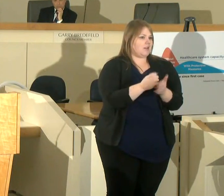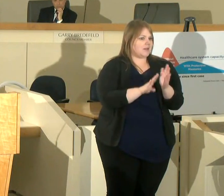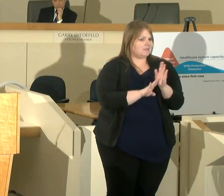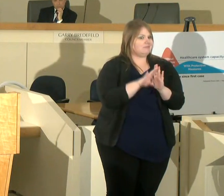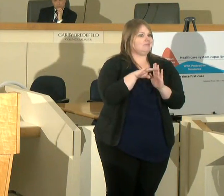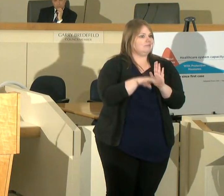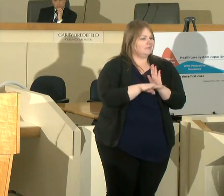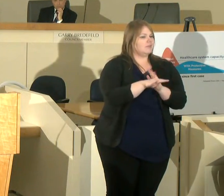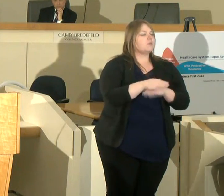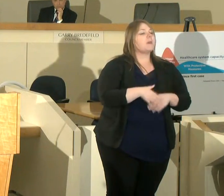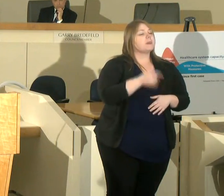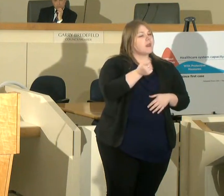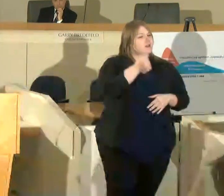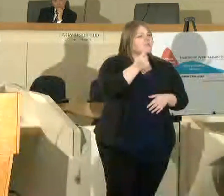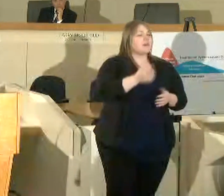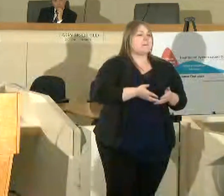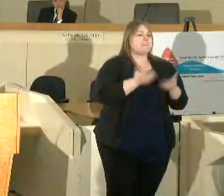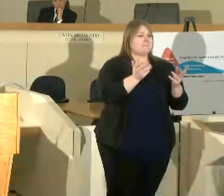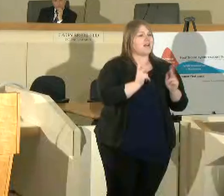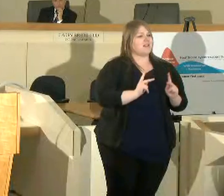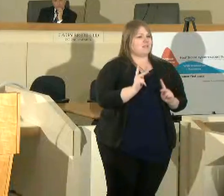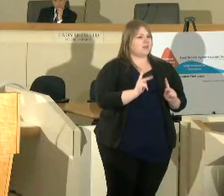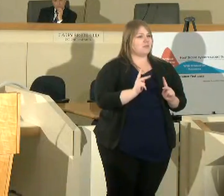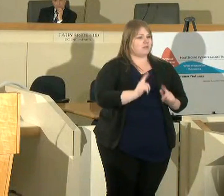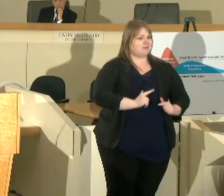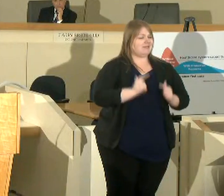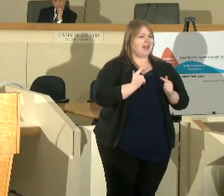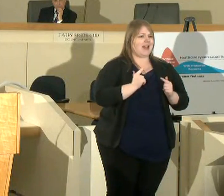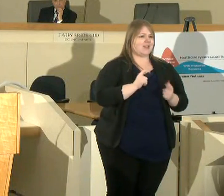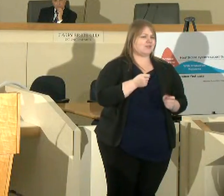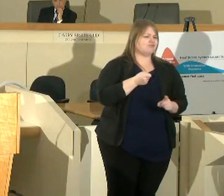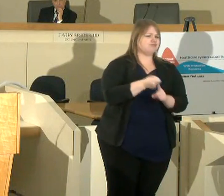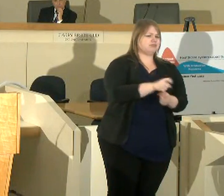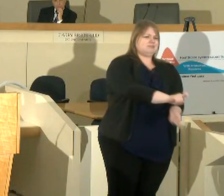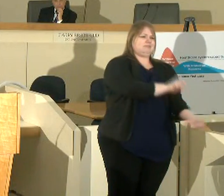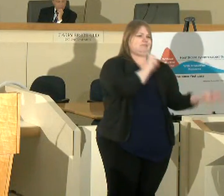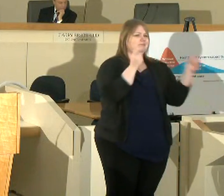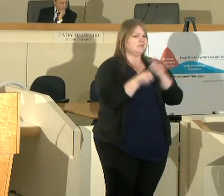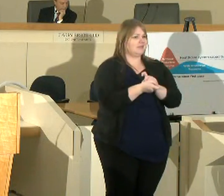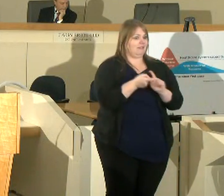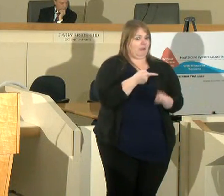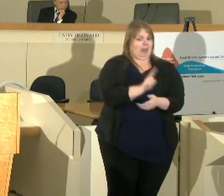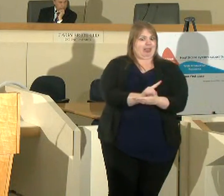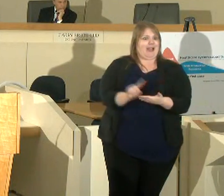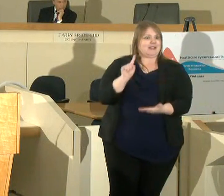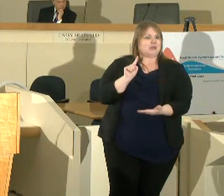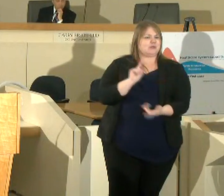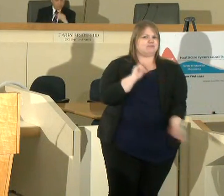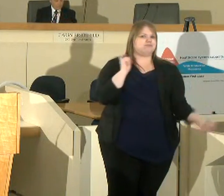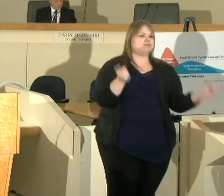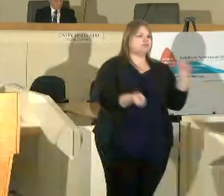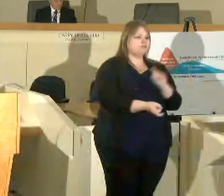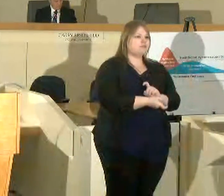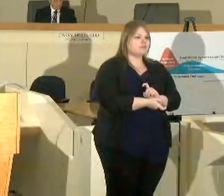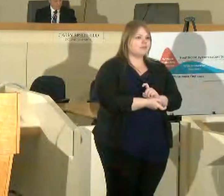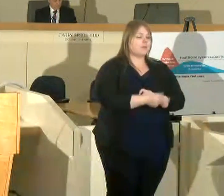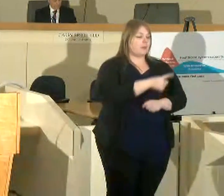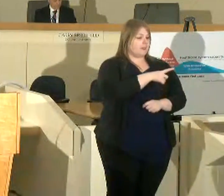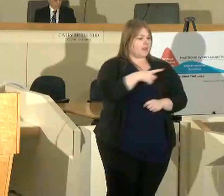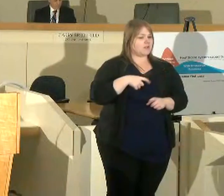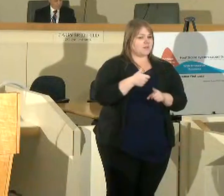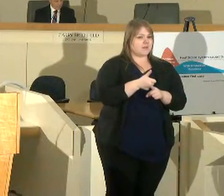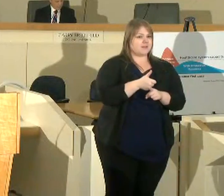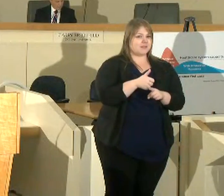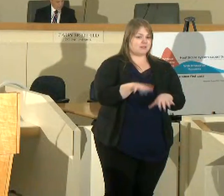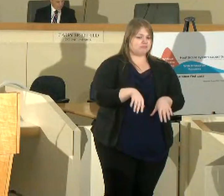that many lives now are drastically different from what they were just a week ago the actions that the legislature took